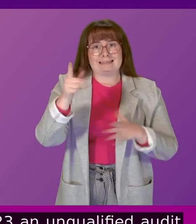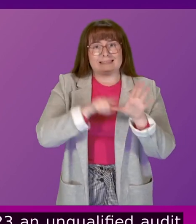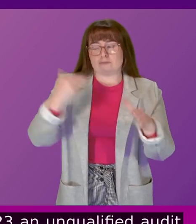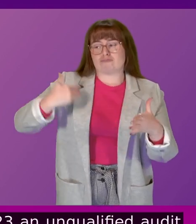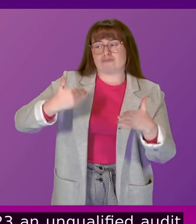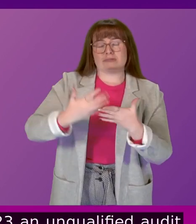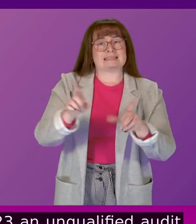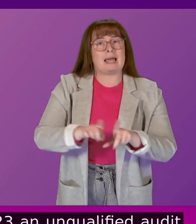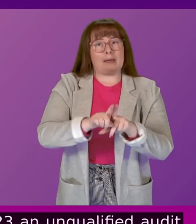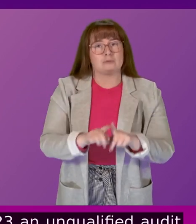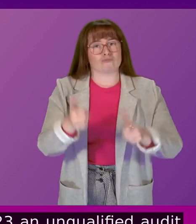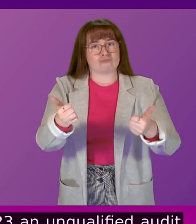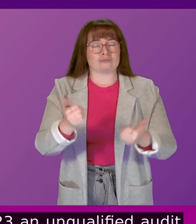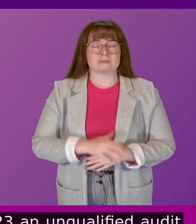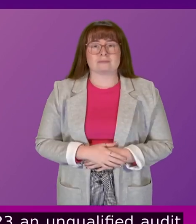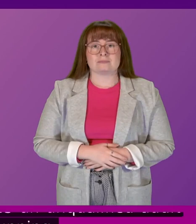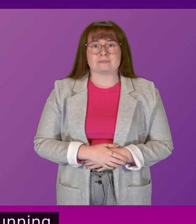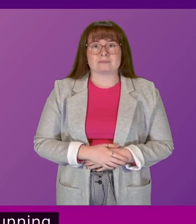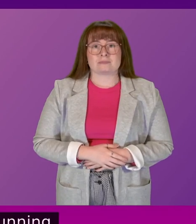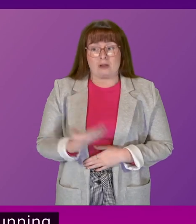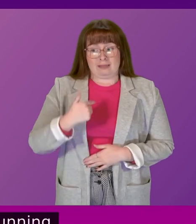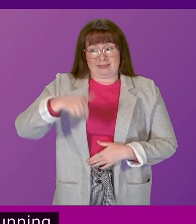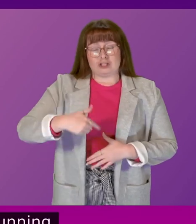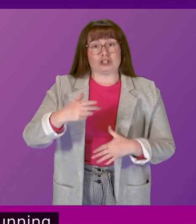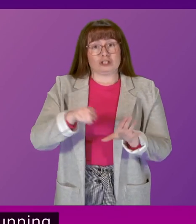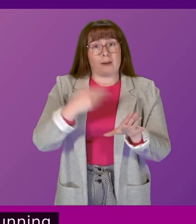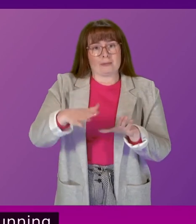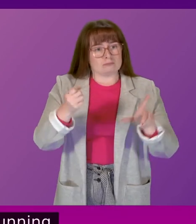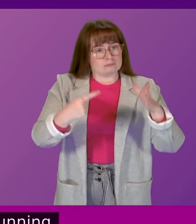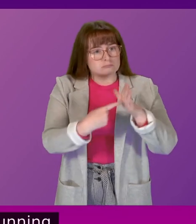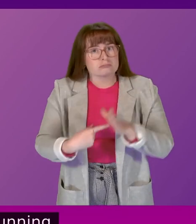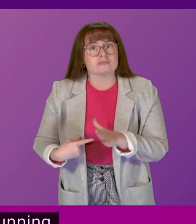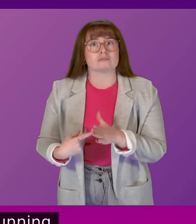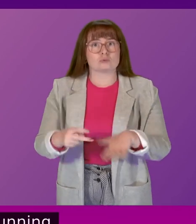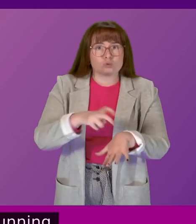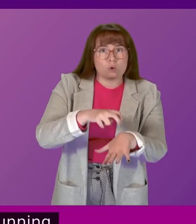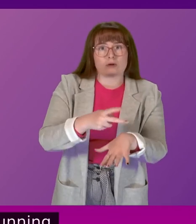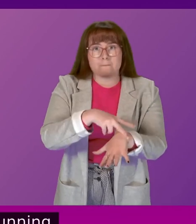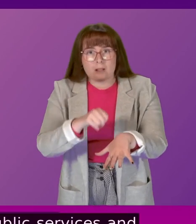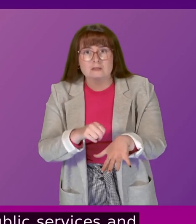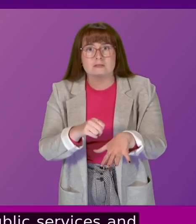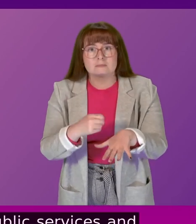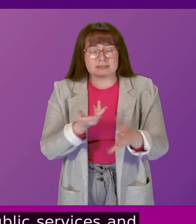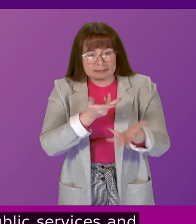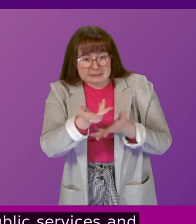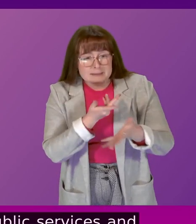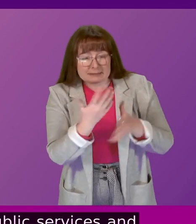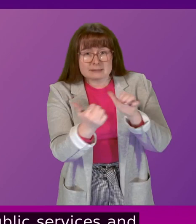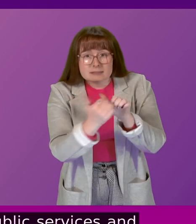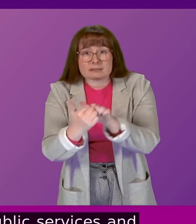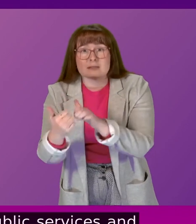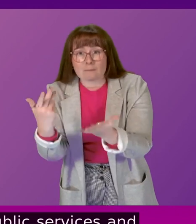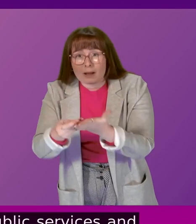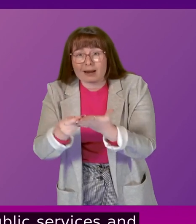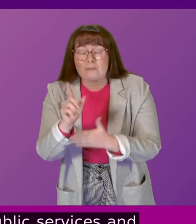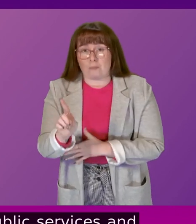This year, we have prioritised public services and delivered fair pay deals for our public sector workers, but these come at